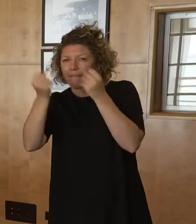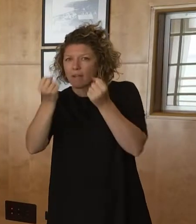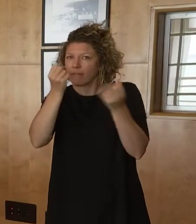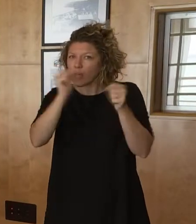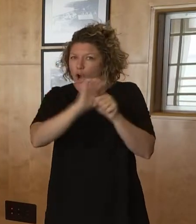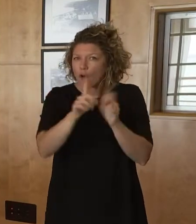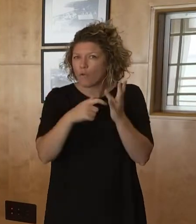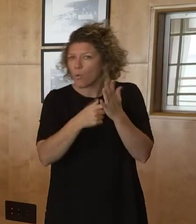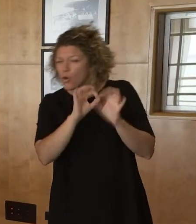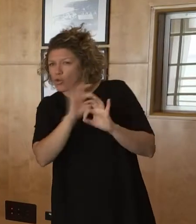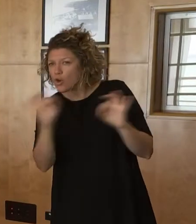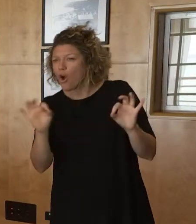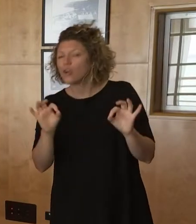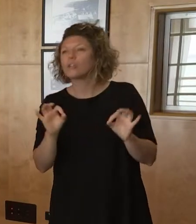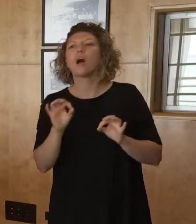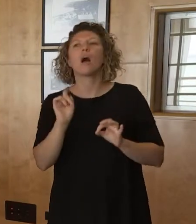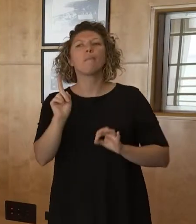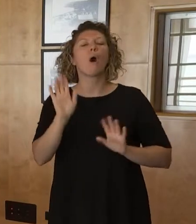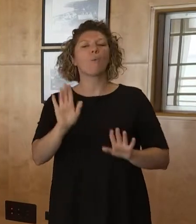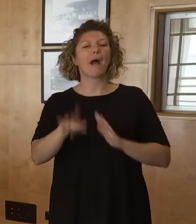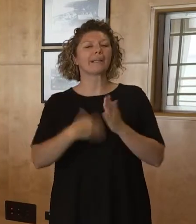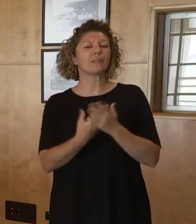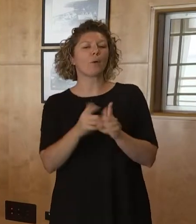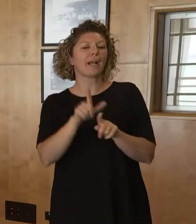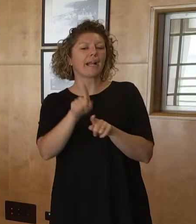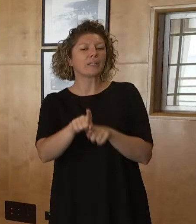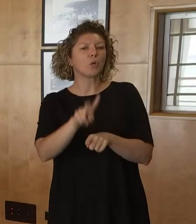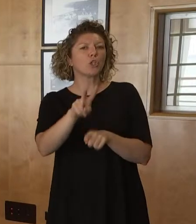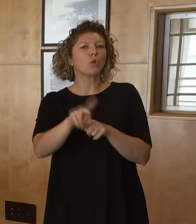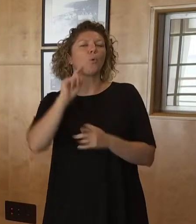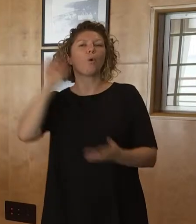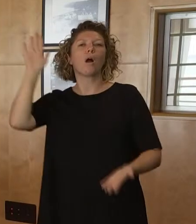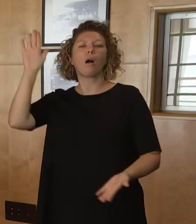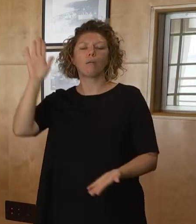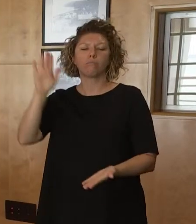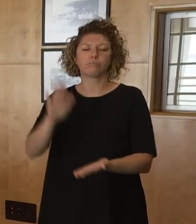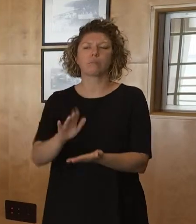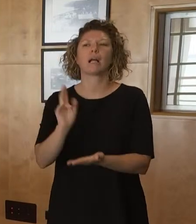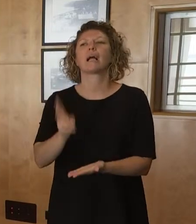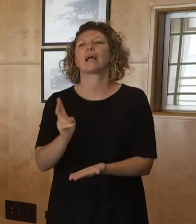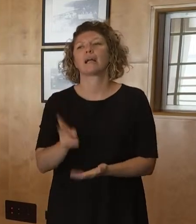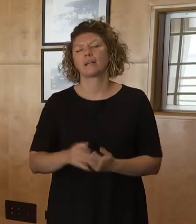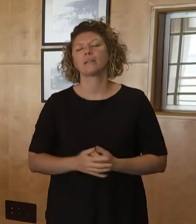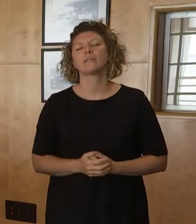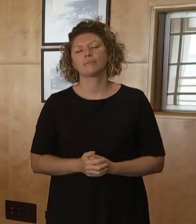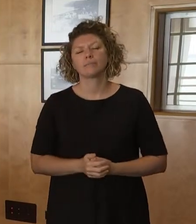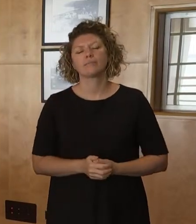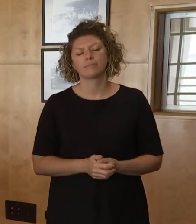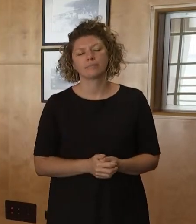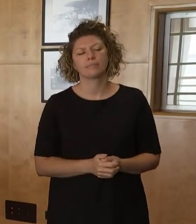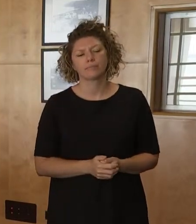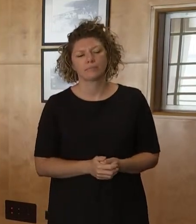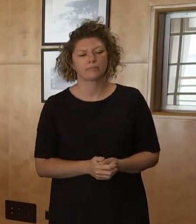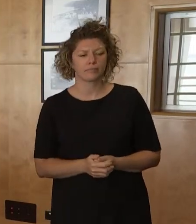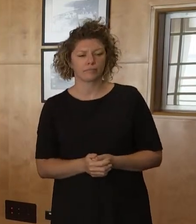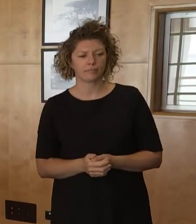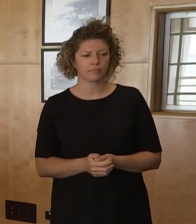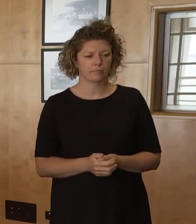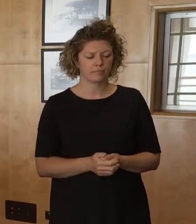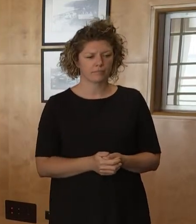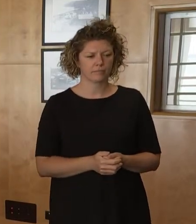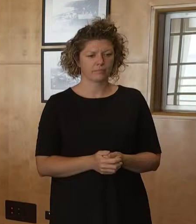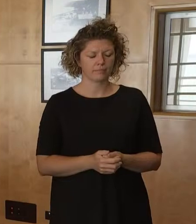interstate arrivals would drop off. And hopefully we'll see that flattening of the curve again with our COVID cases. So what portion of the